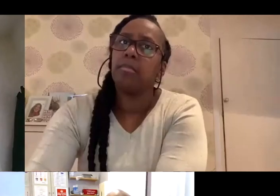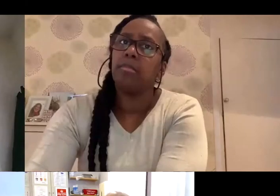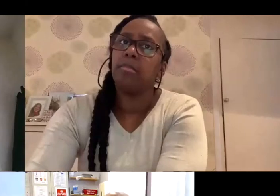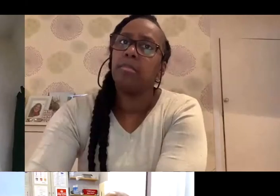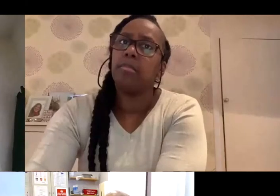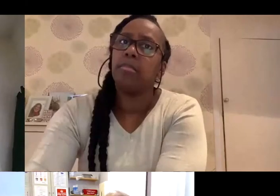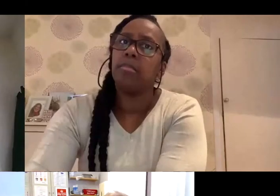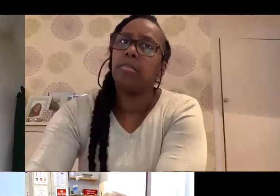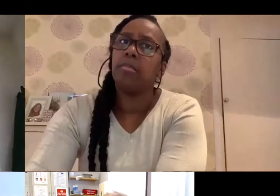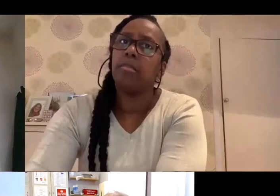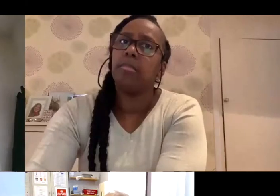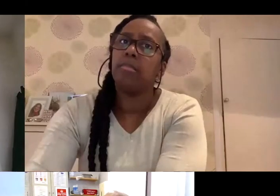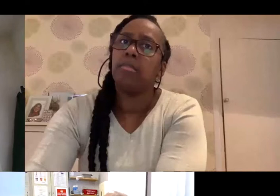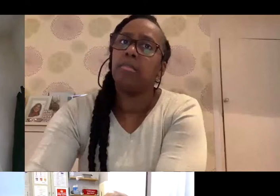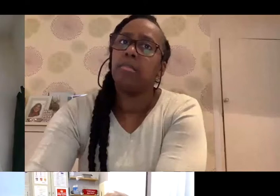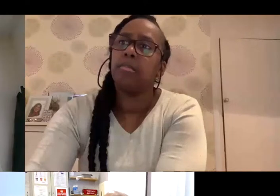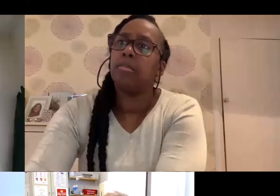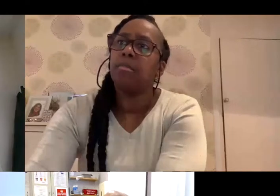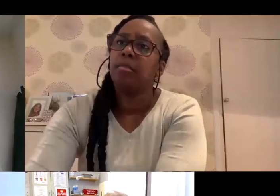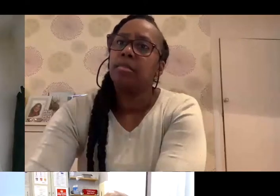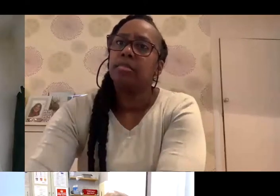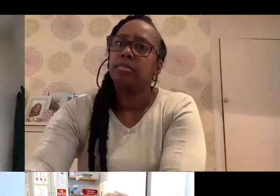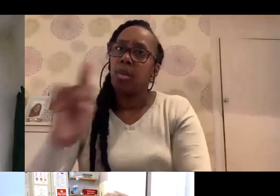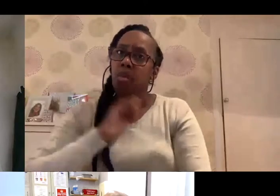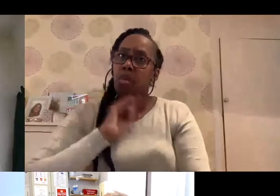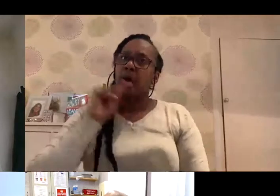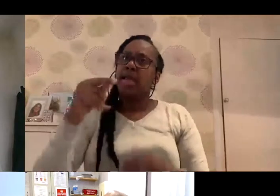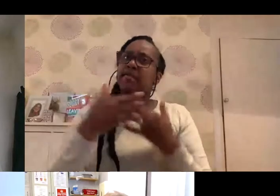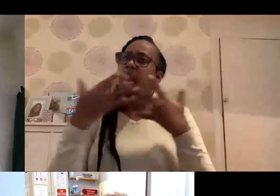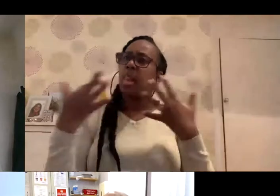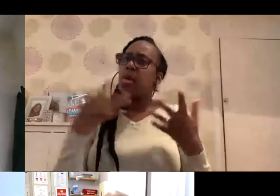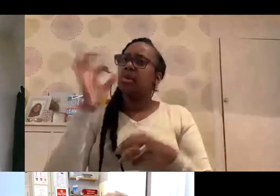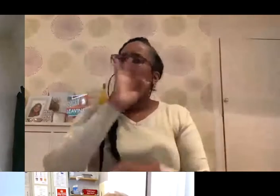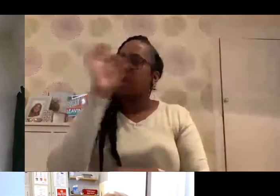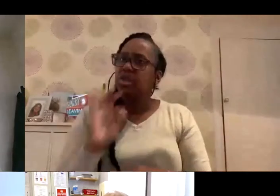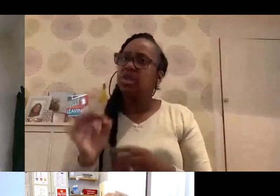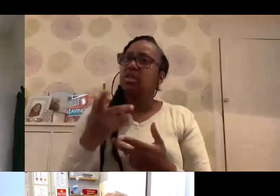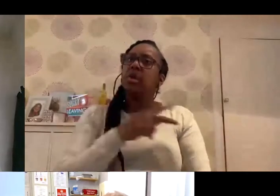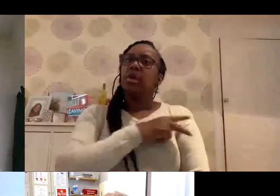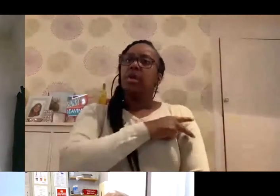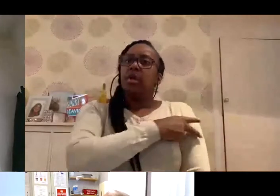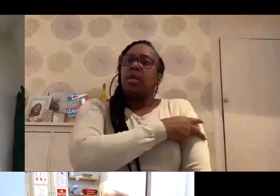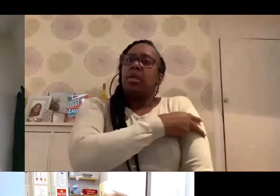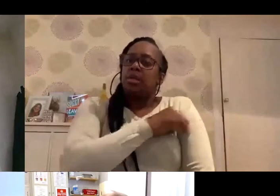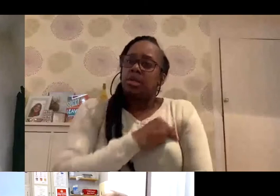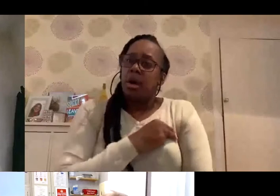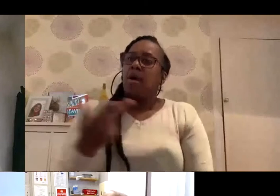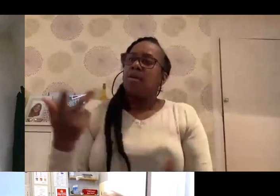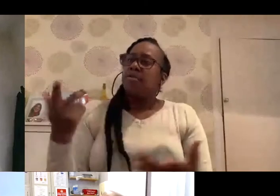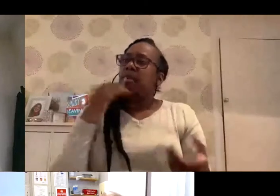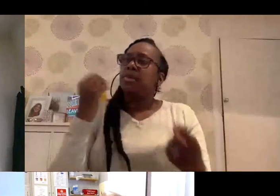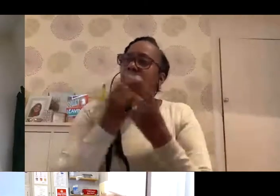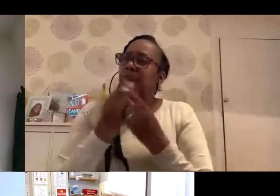this session as one because we had a lot of questions and hesitancy from staff because of things